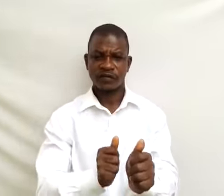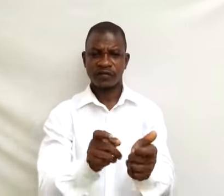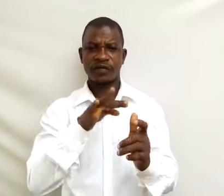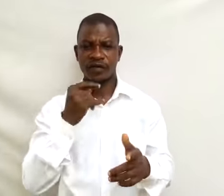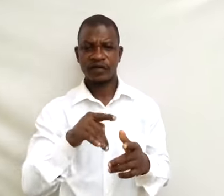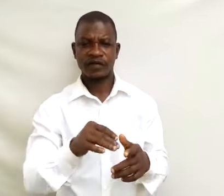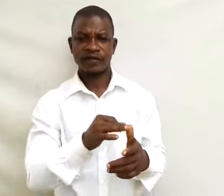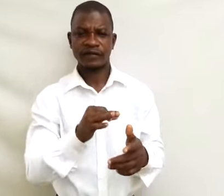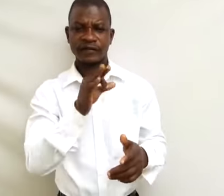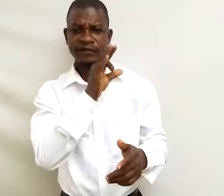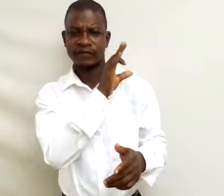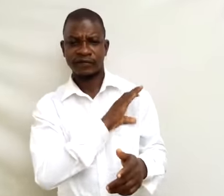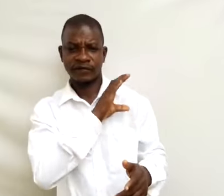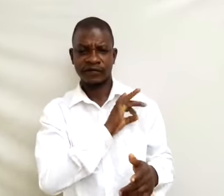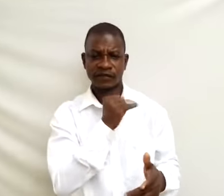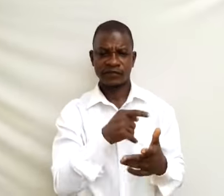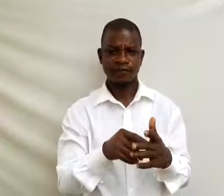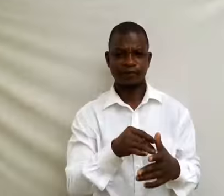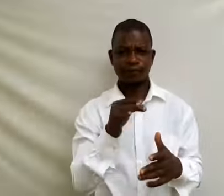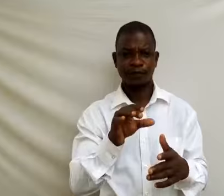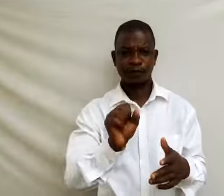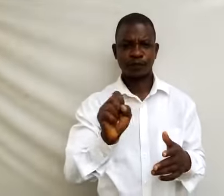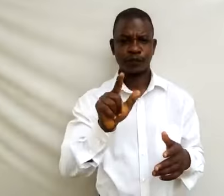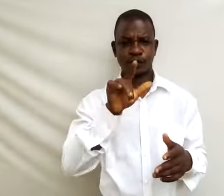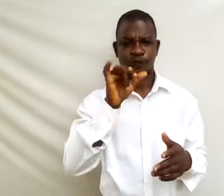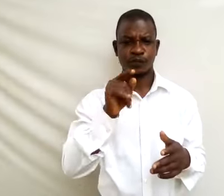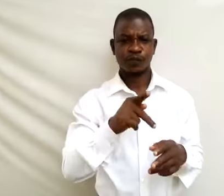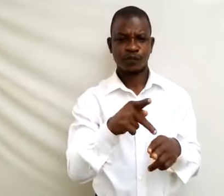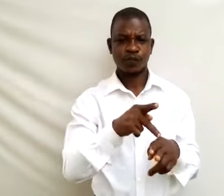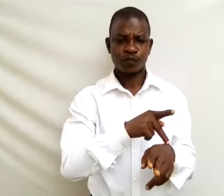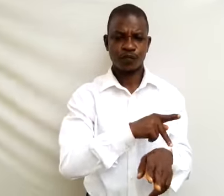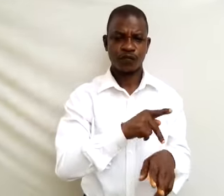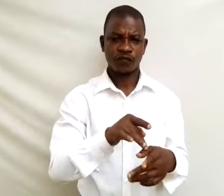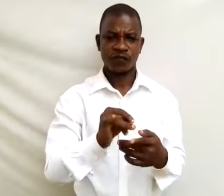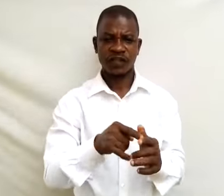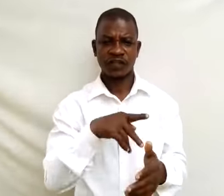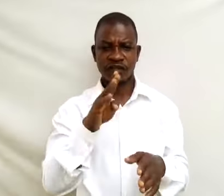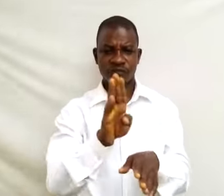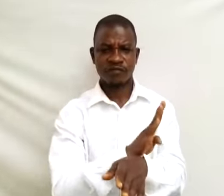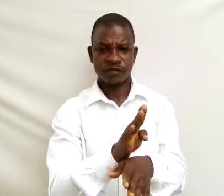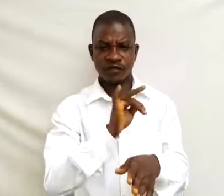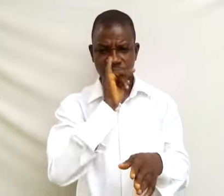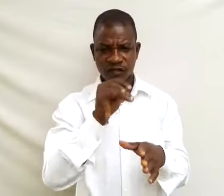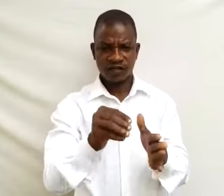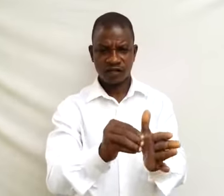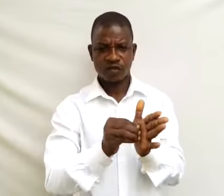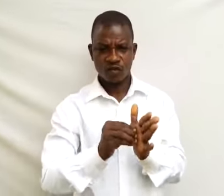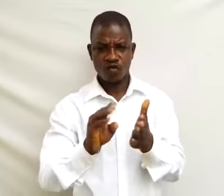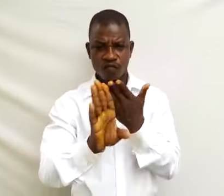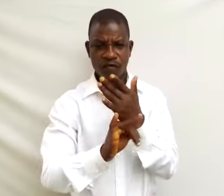features of sole proprietorship. One, the business is owned by one person.